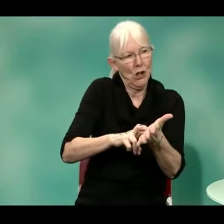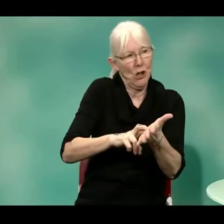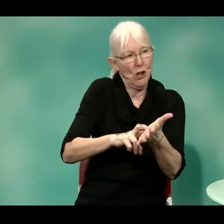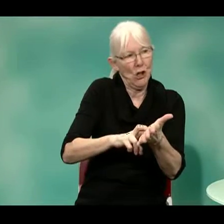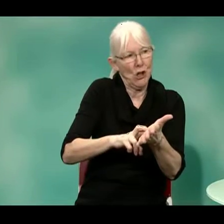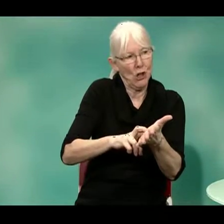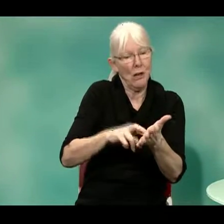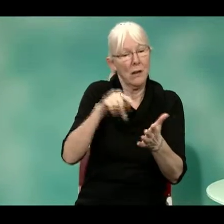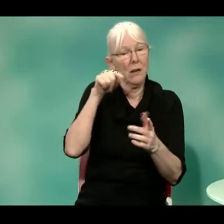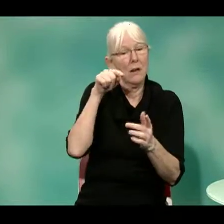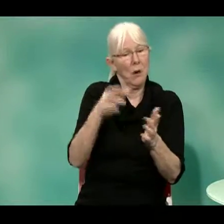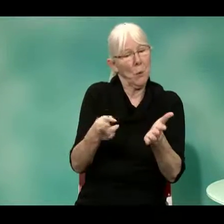because they've already registered.